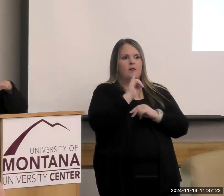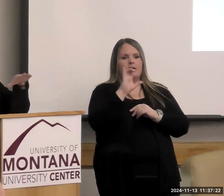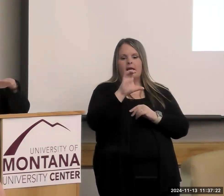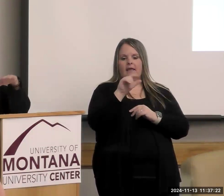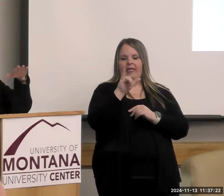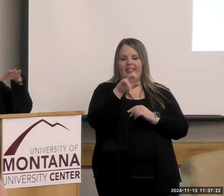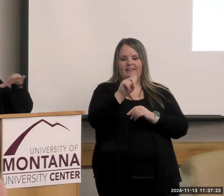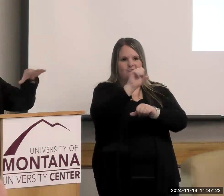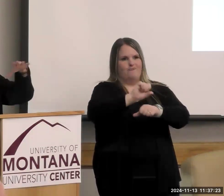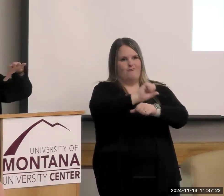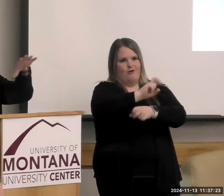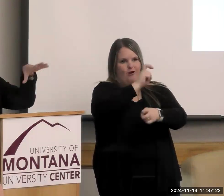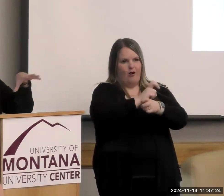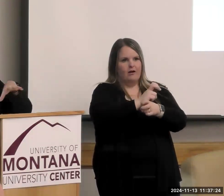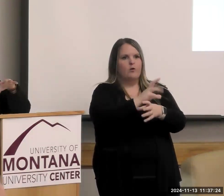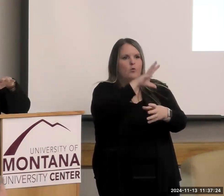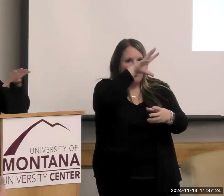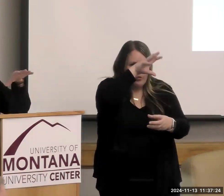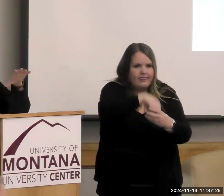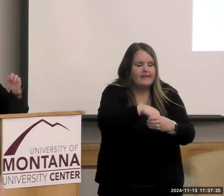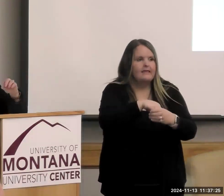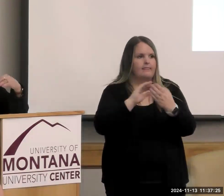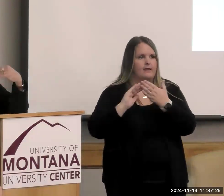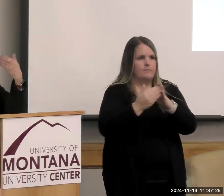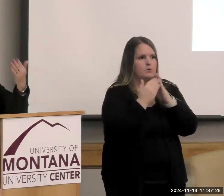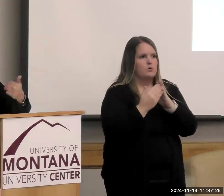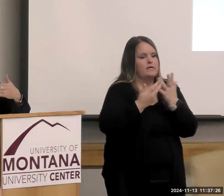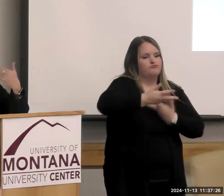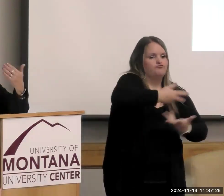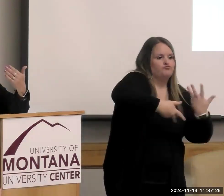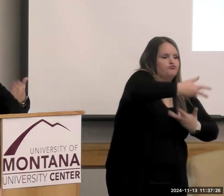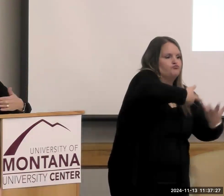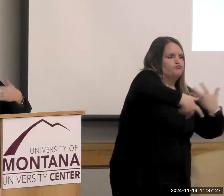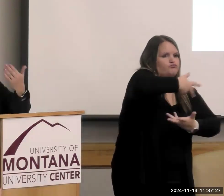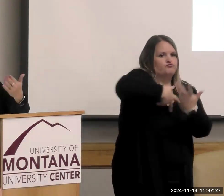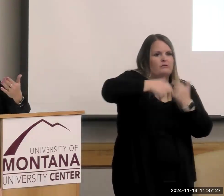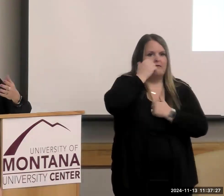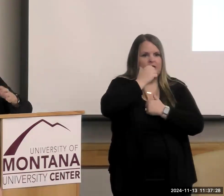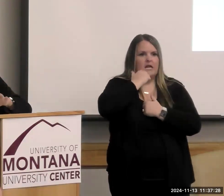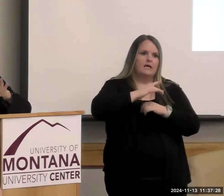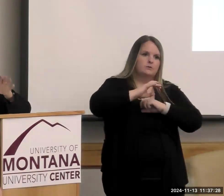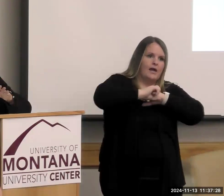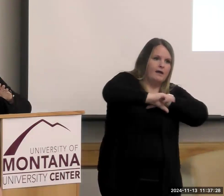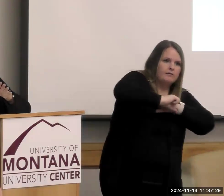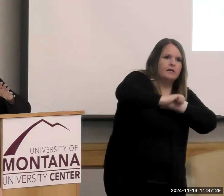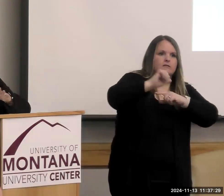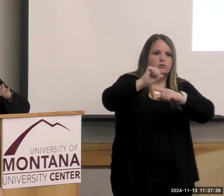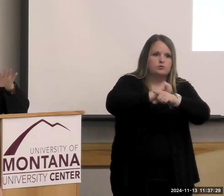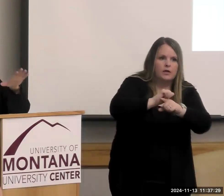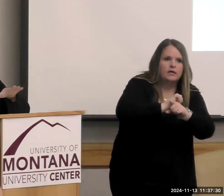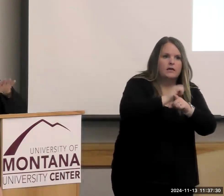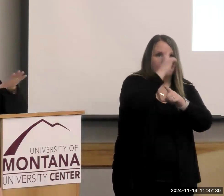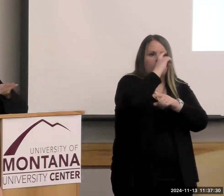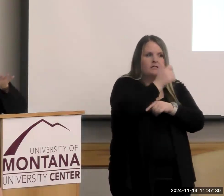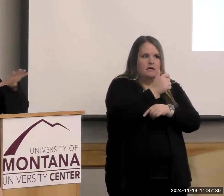kind of in the communities day to day. And so, what advertising she can do, what training she can do for herself